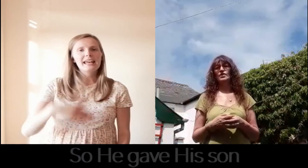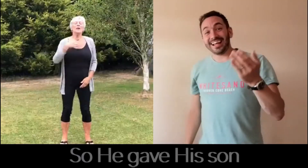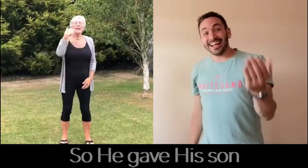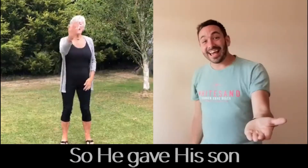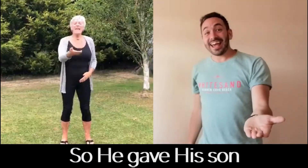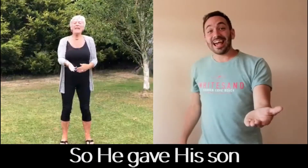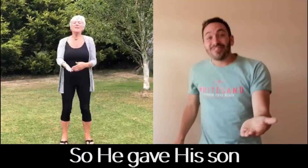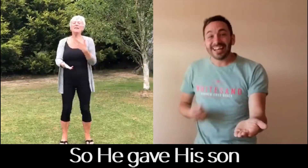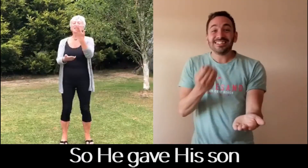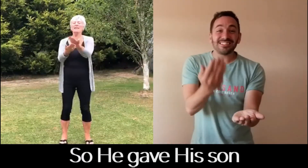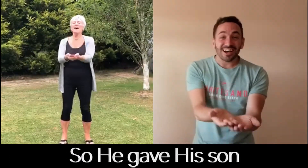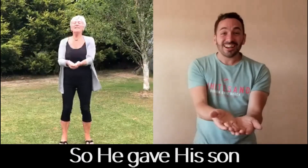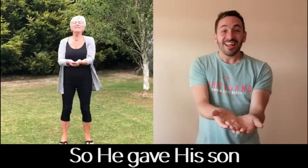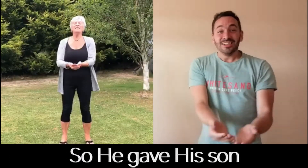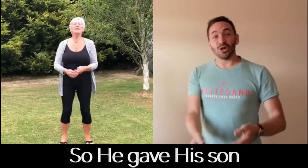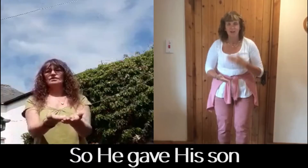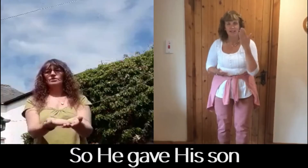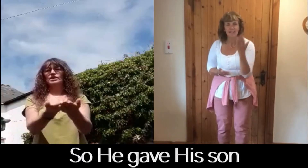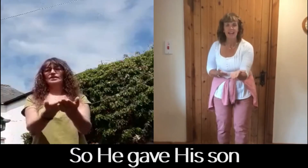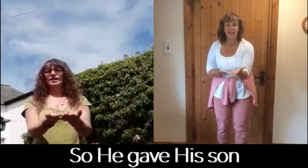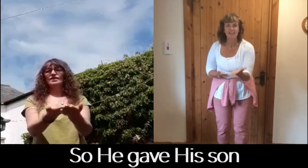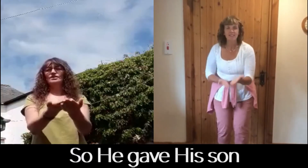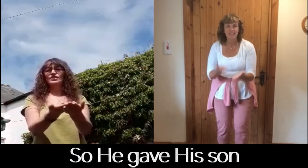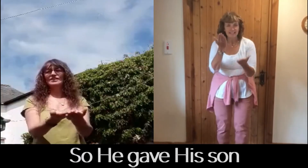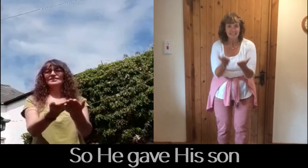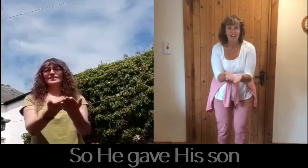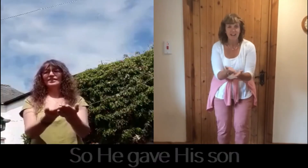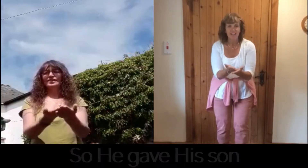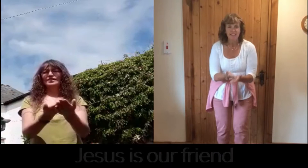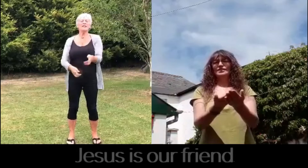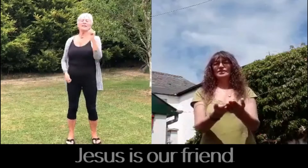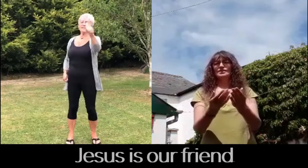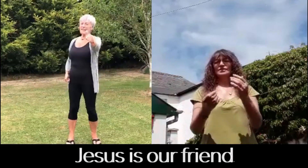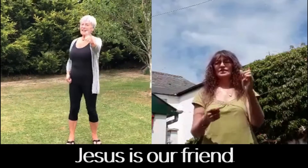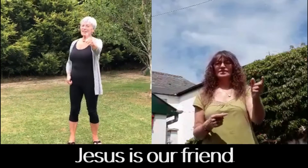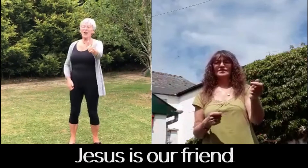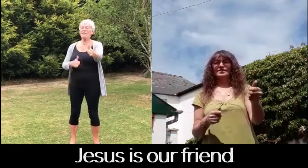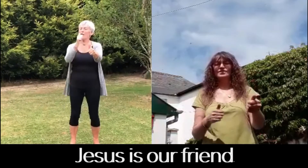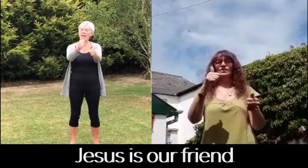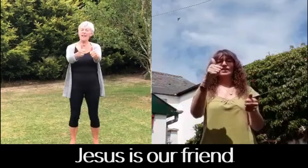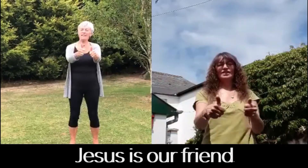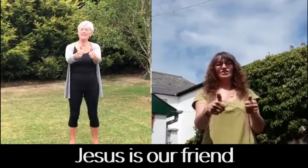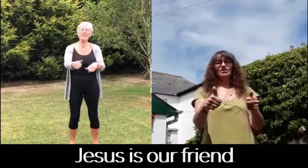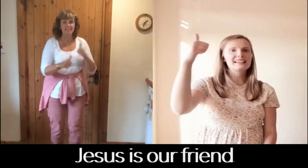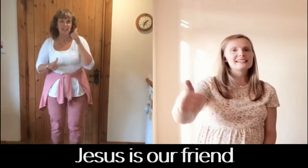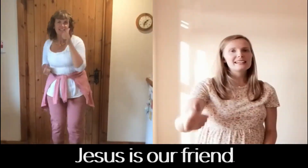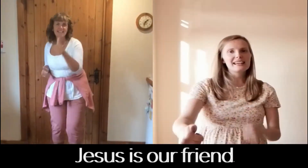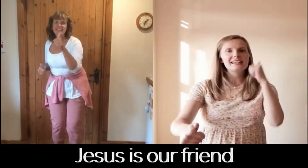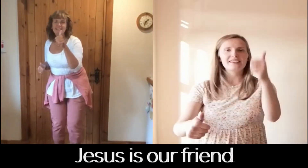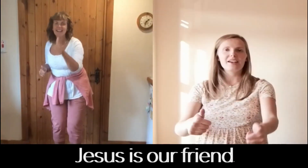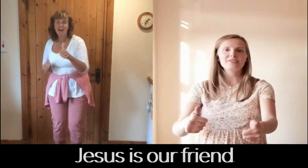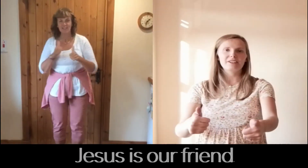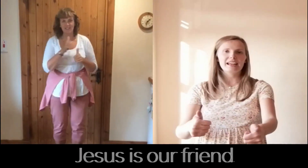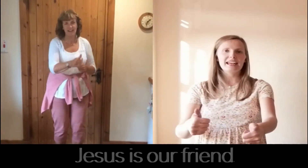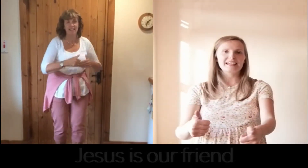So He gave His Son So He gave His Son Jesus is our friend Jesus